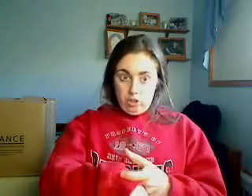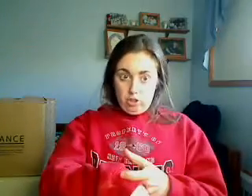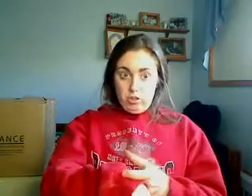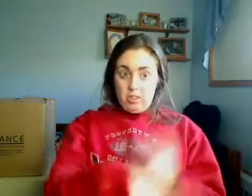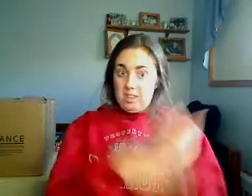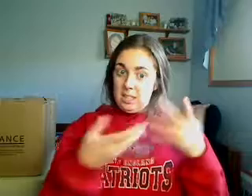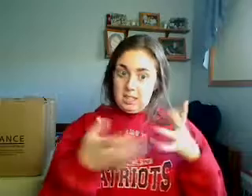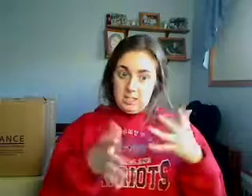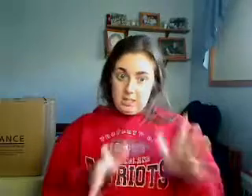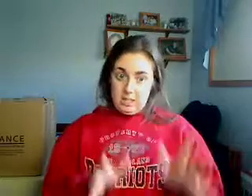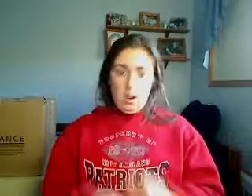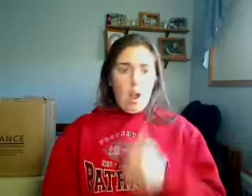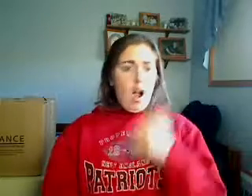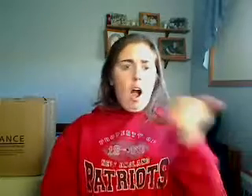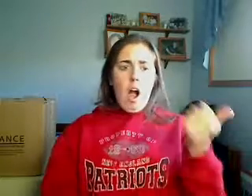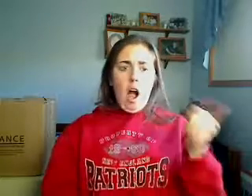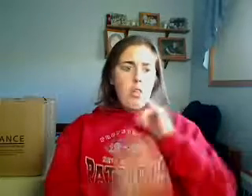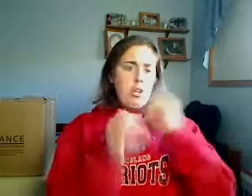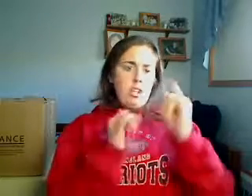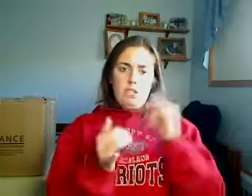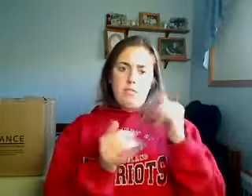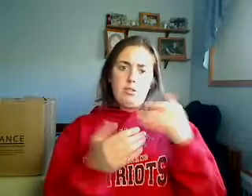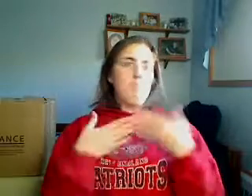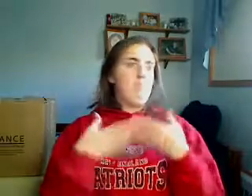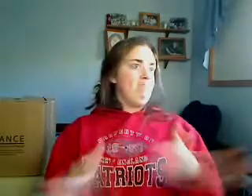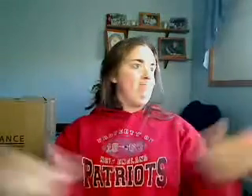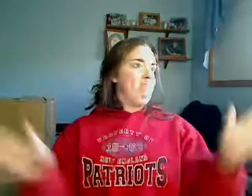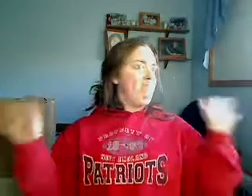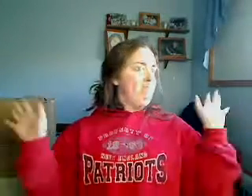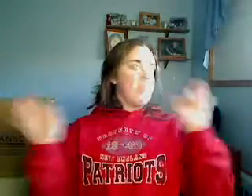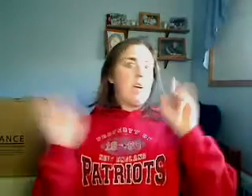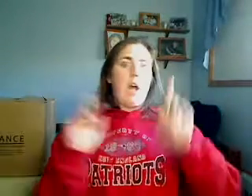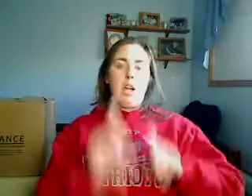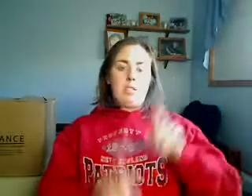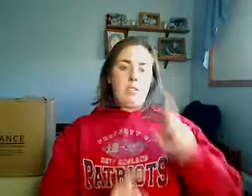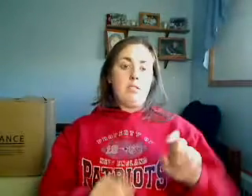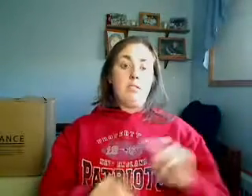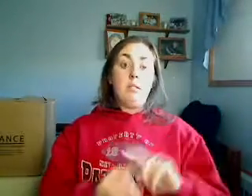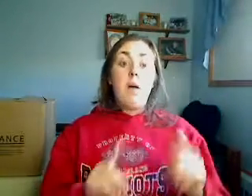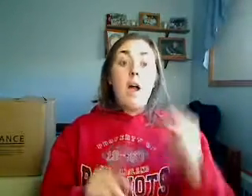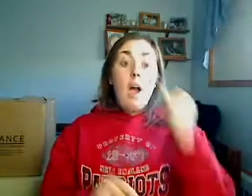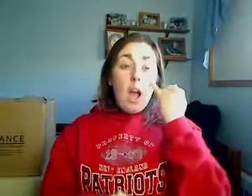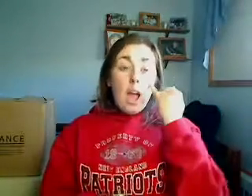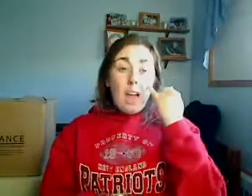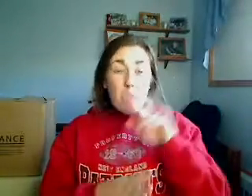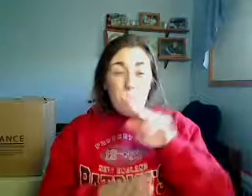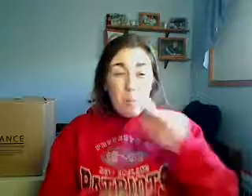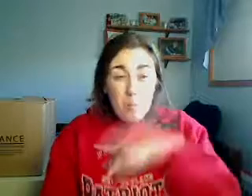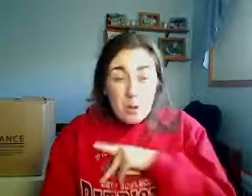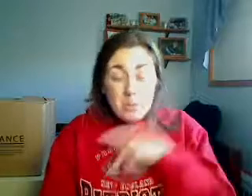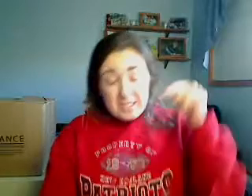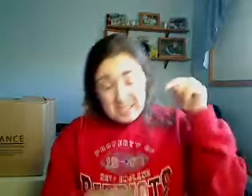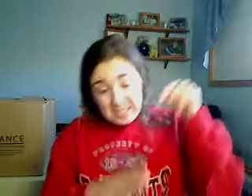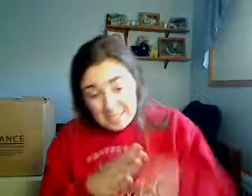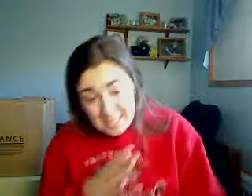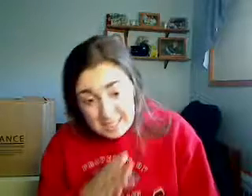The others you could ask about anything, but you get an icy glare with new settings and territories. And also,